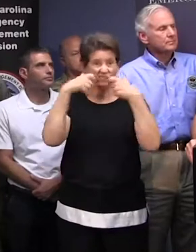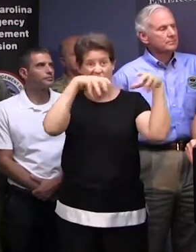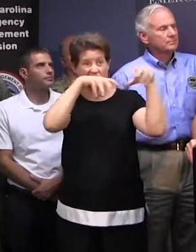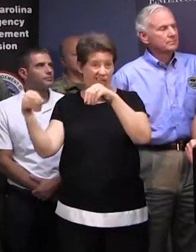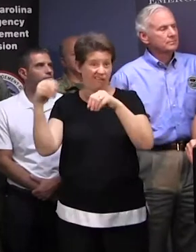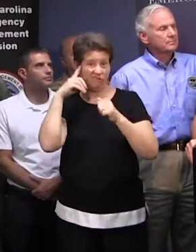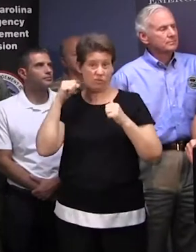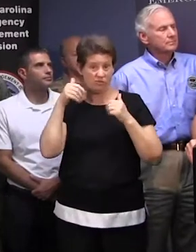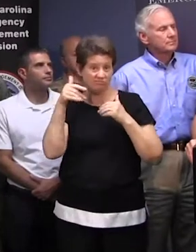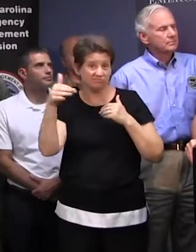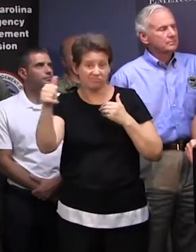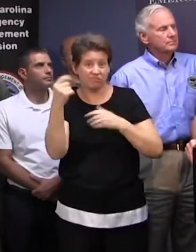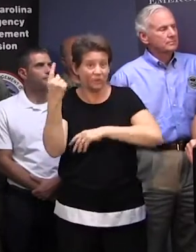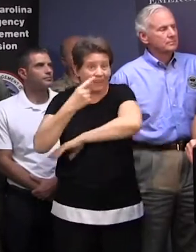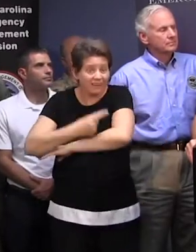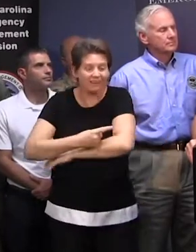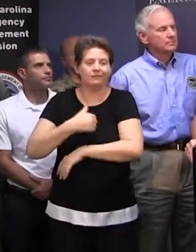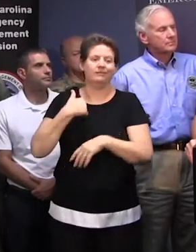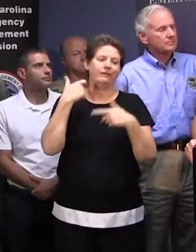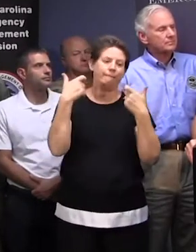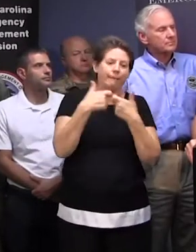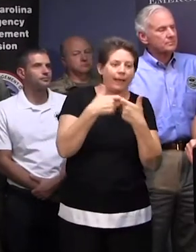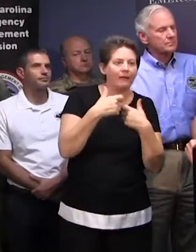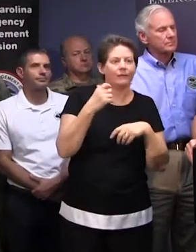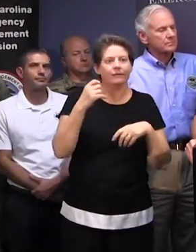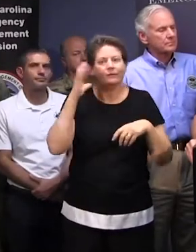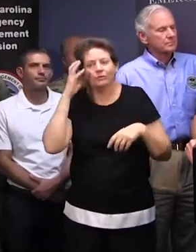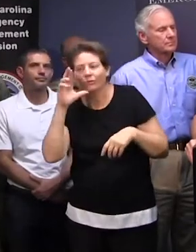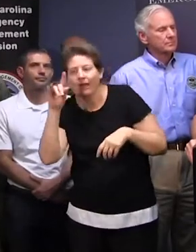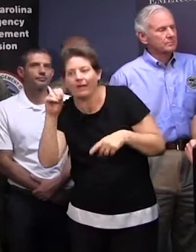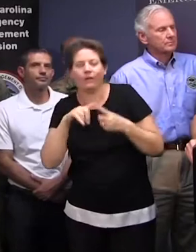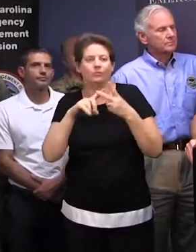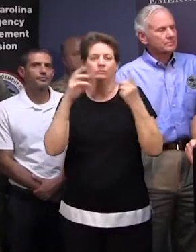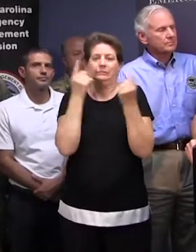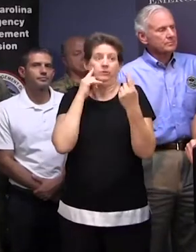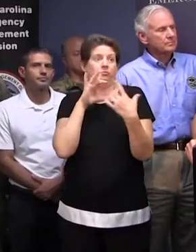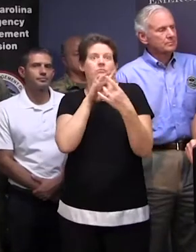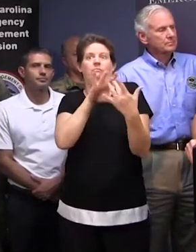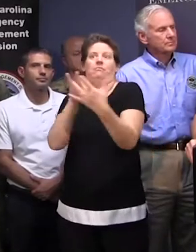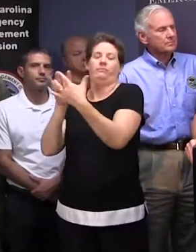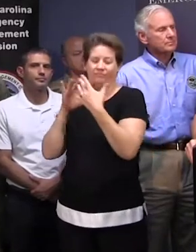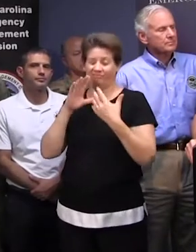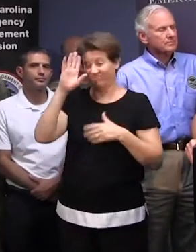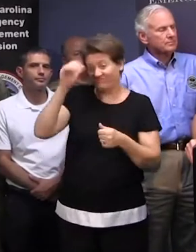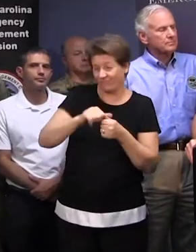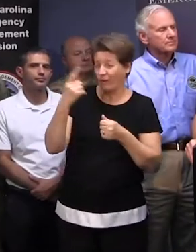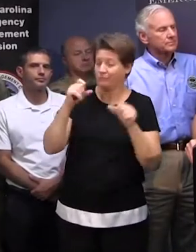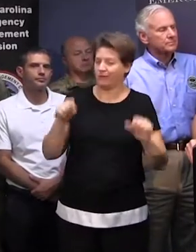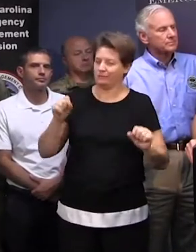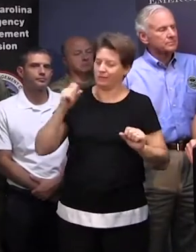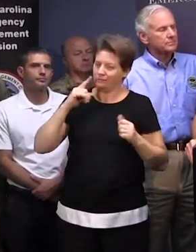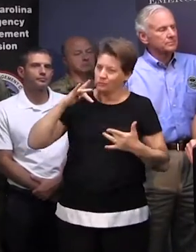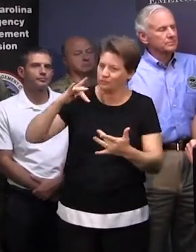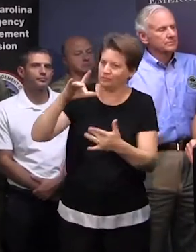So if you can have a battery-operated radio to stay connected, that's a great idea. And there's always the possibility of tornadoes, as well, as John